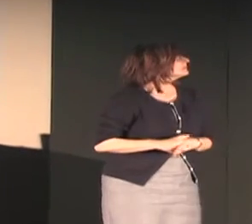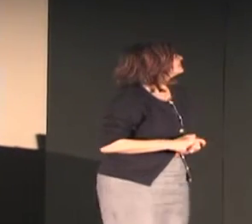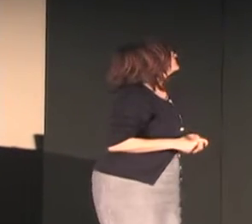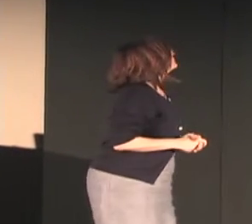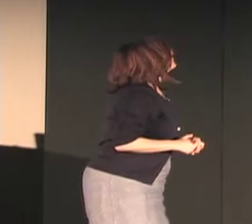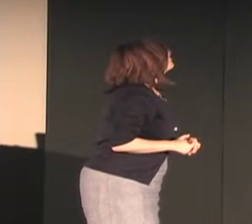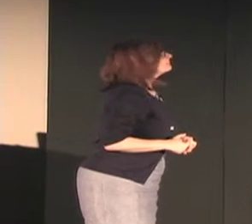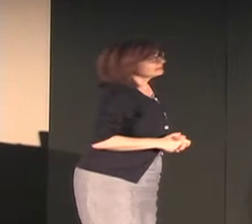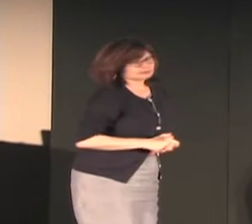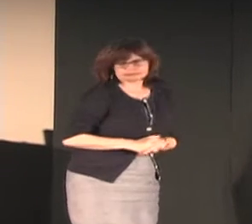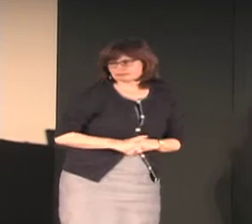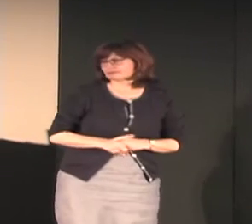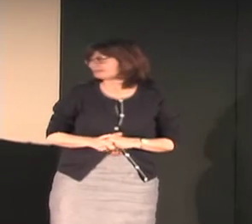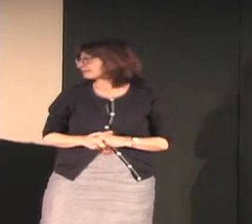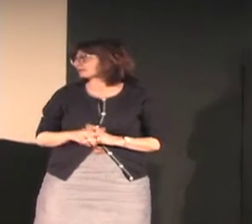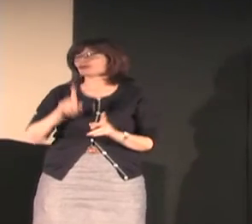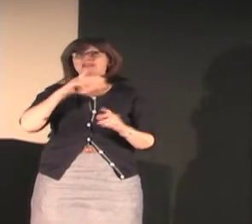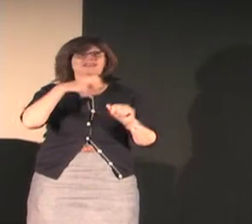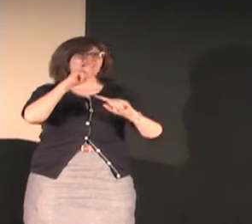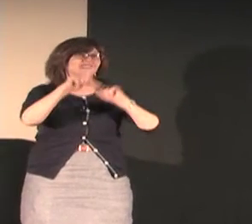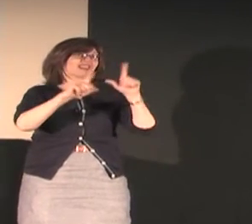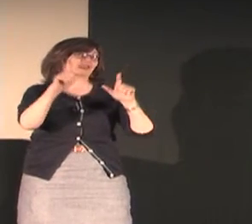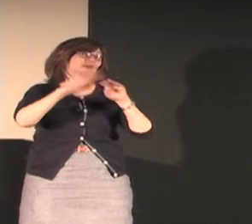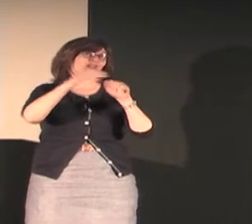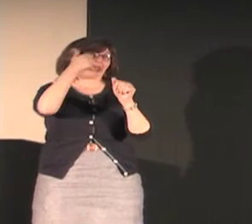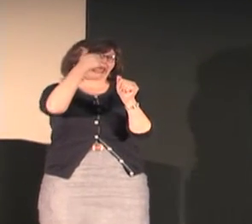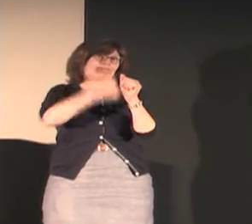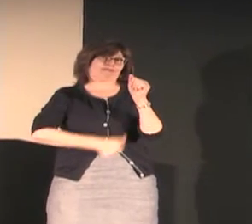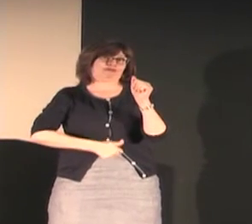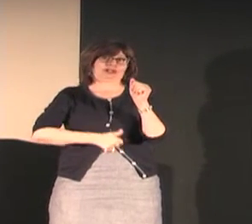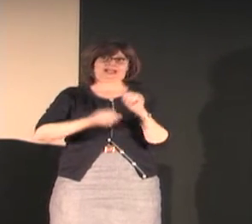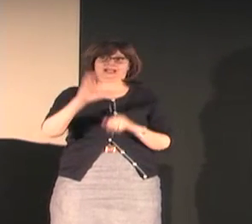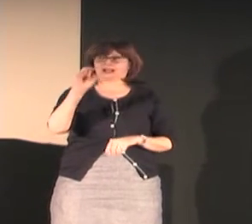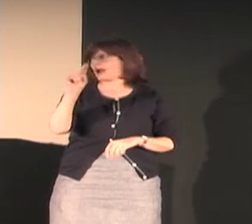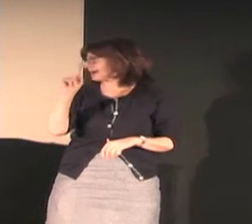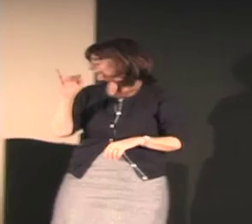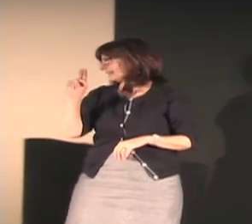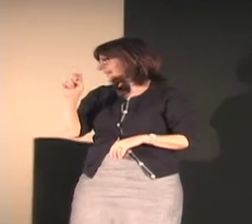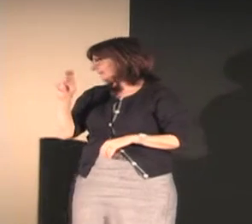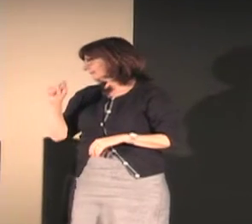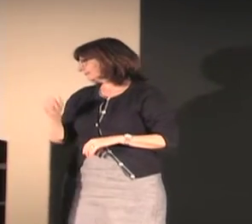But there is one teacher who wants to teach the children through sign language.